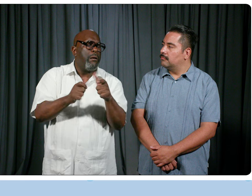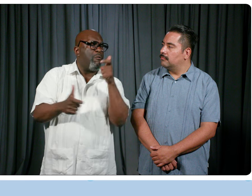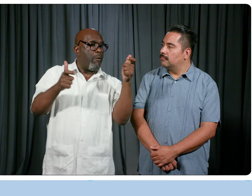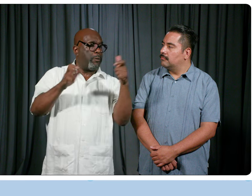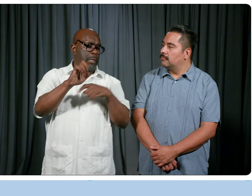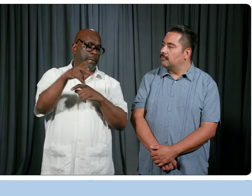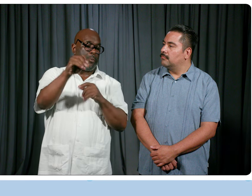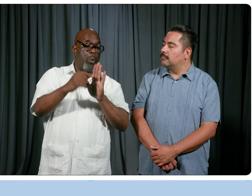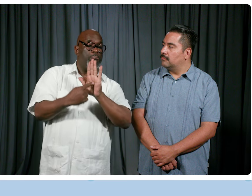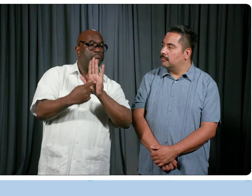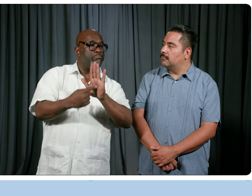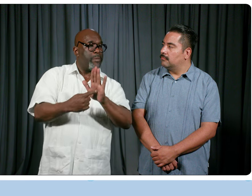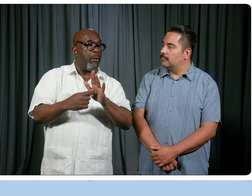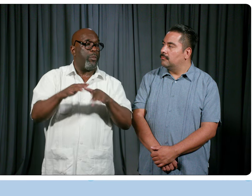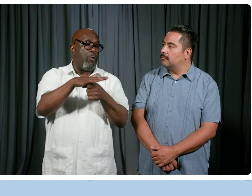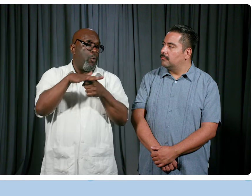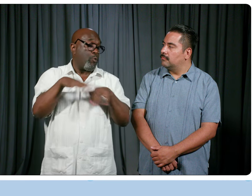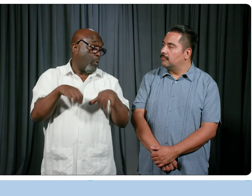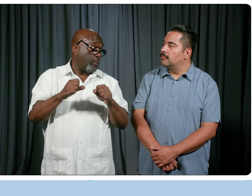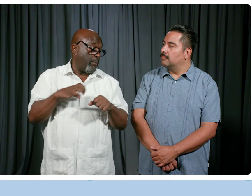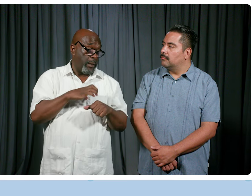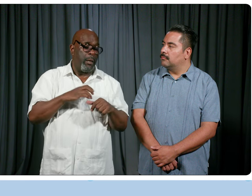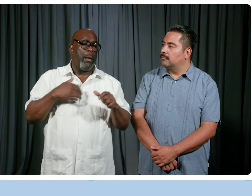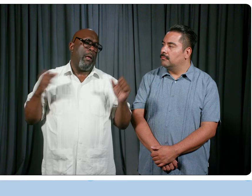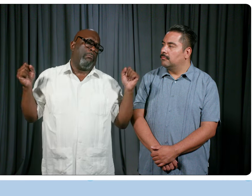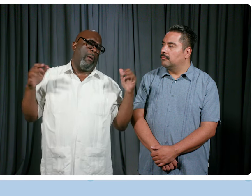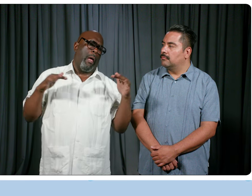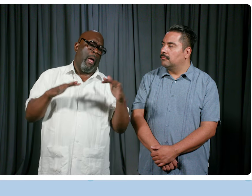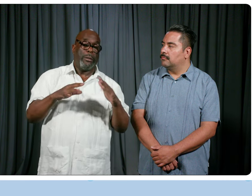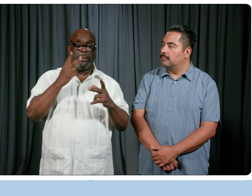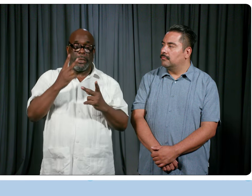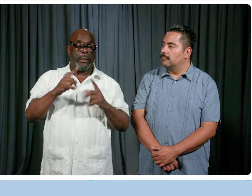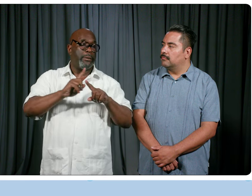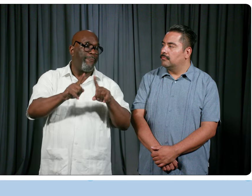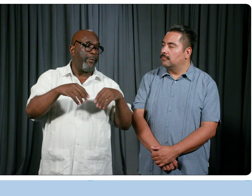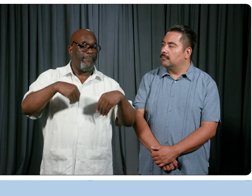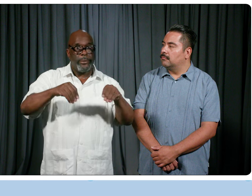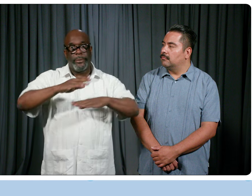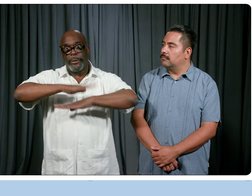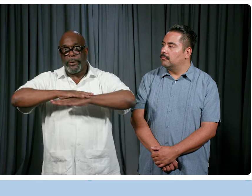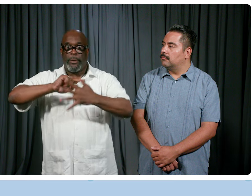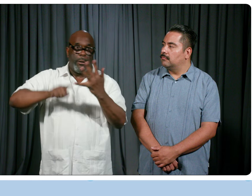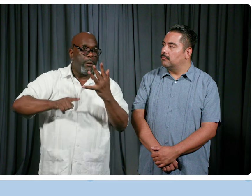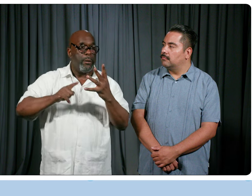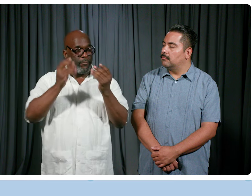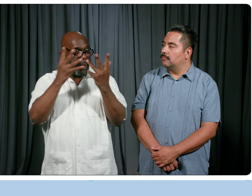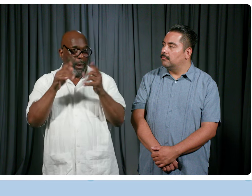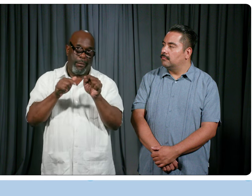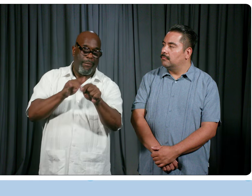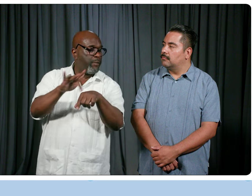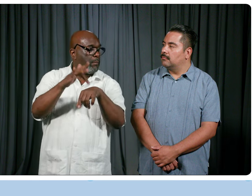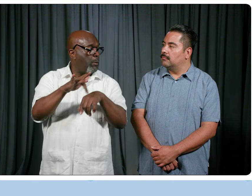collaboration with the local host committee. So there will be a very large expo that will be vendors and such of that nature that will also be